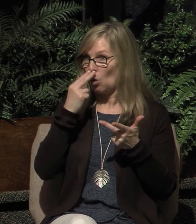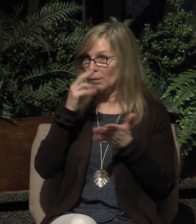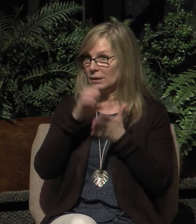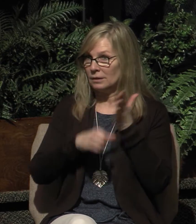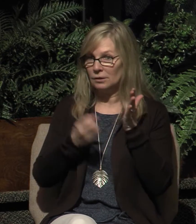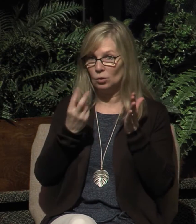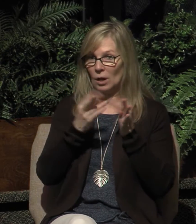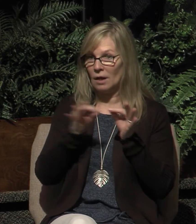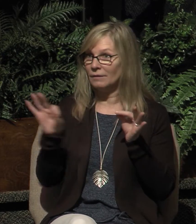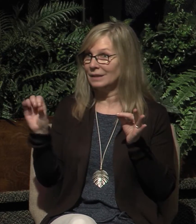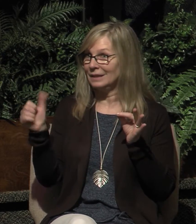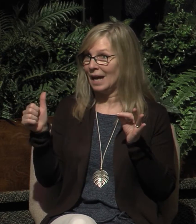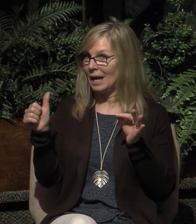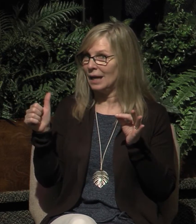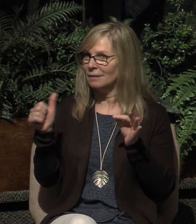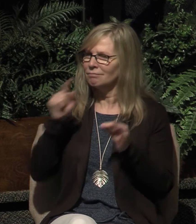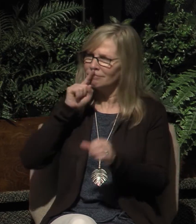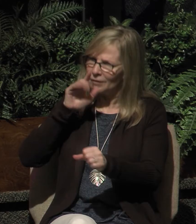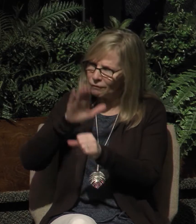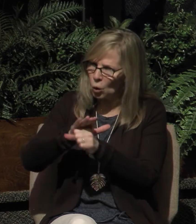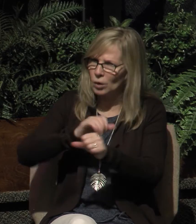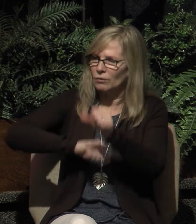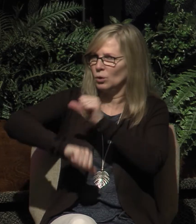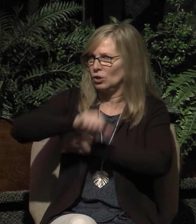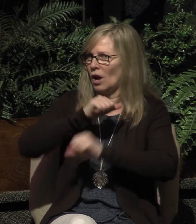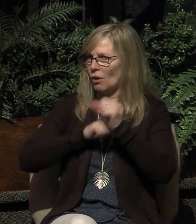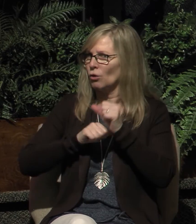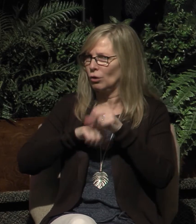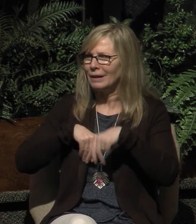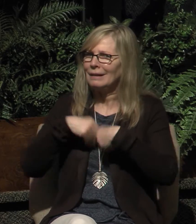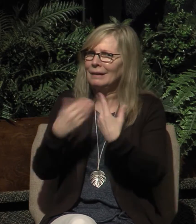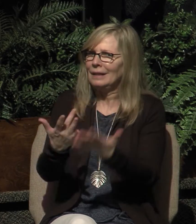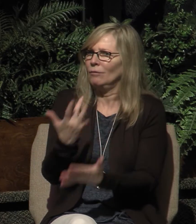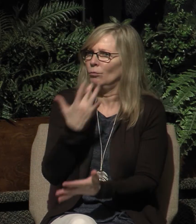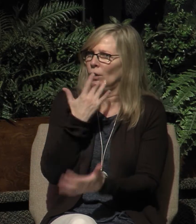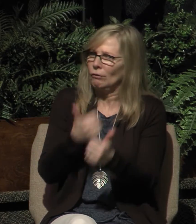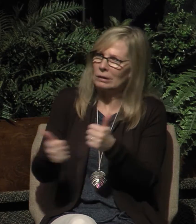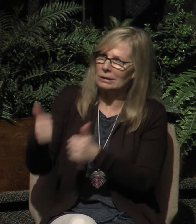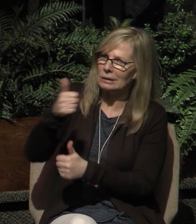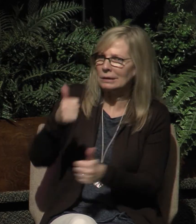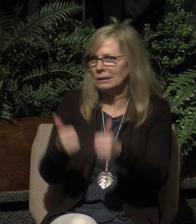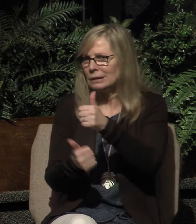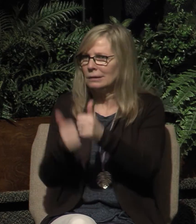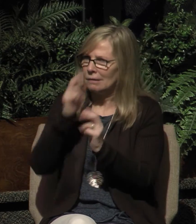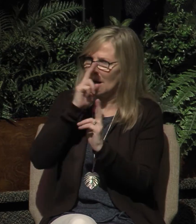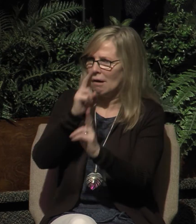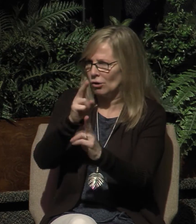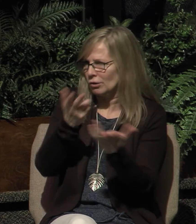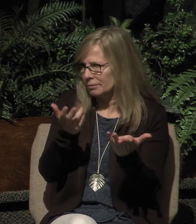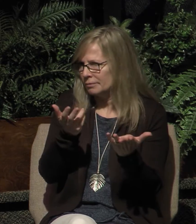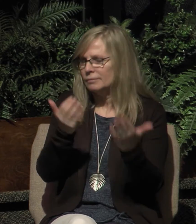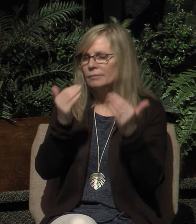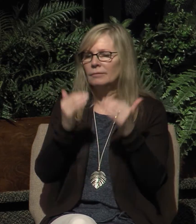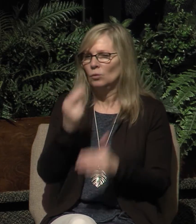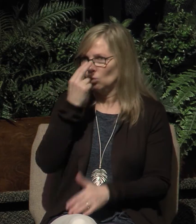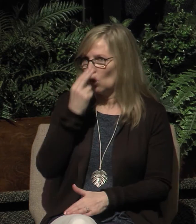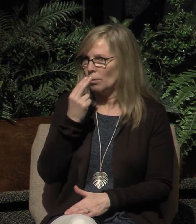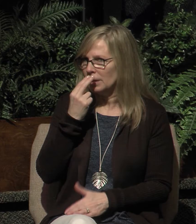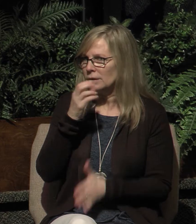be devoted to one another in brotherly love, give preference to one another in honor. Romans 12, 16, be of the same mind toward